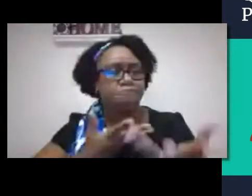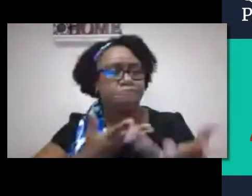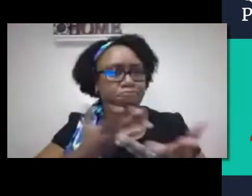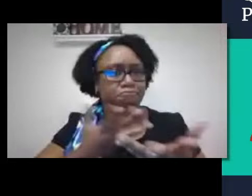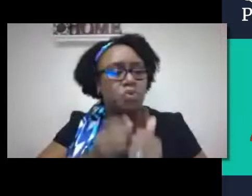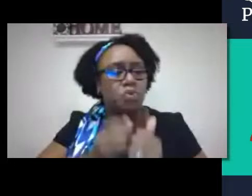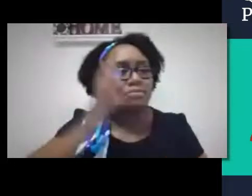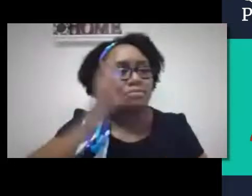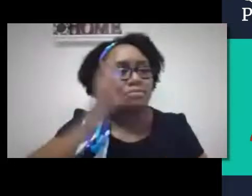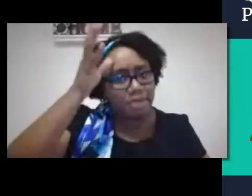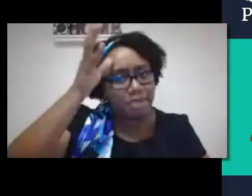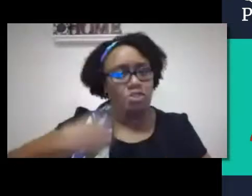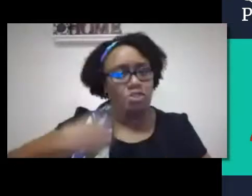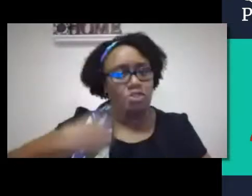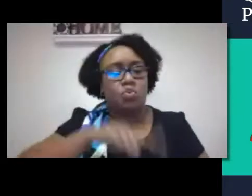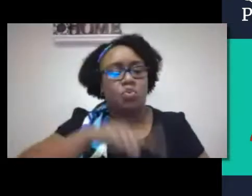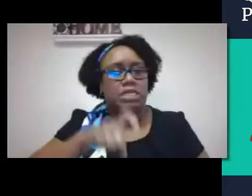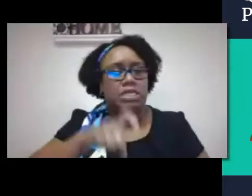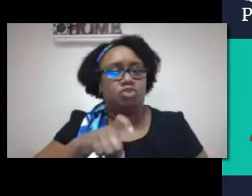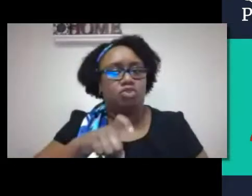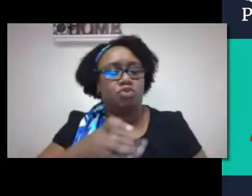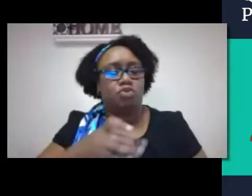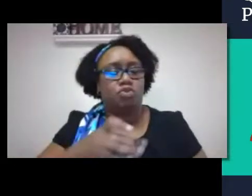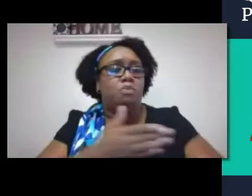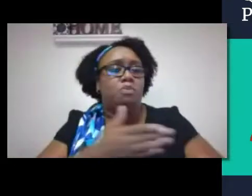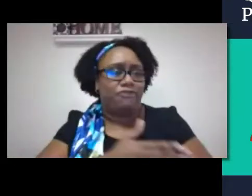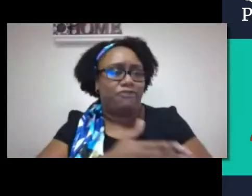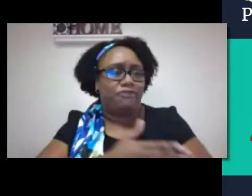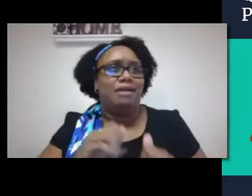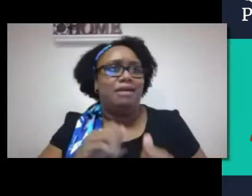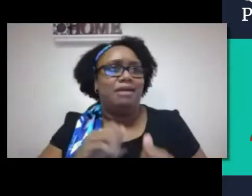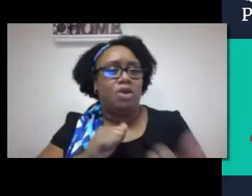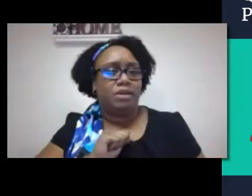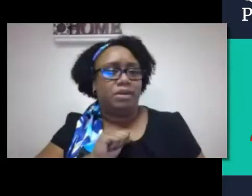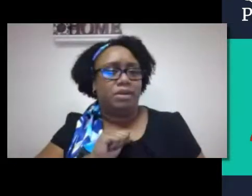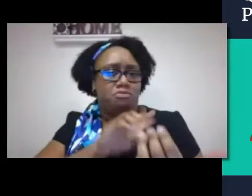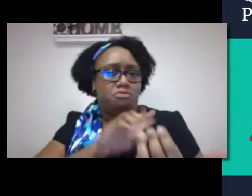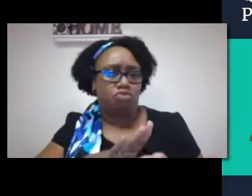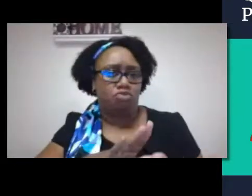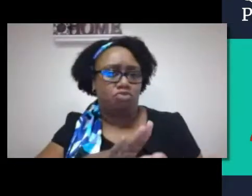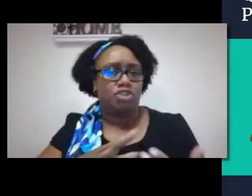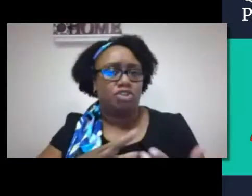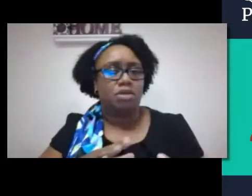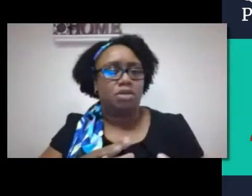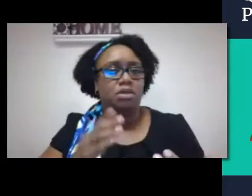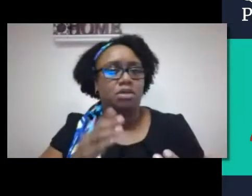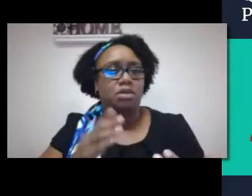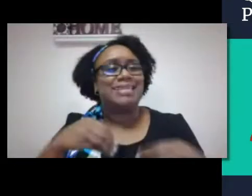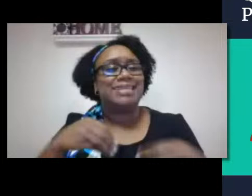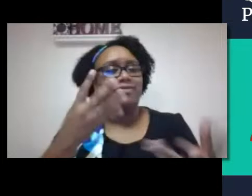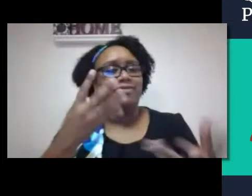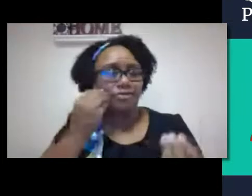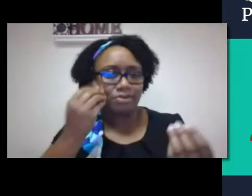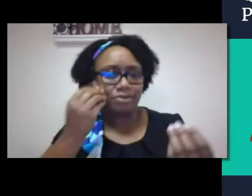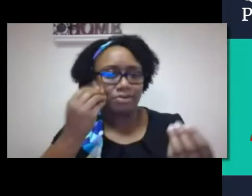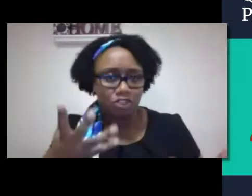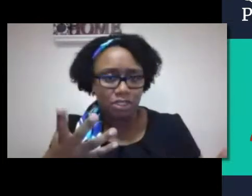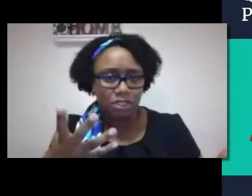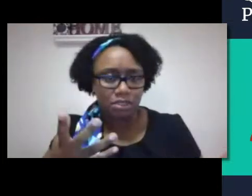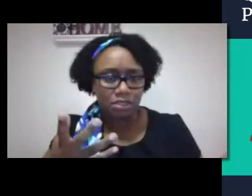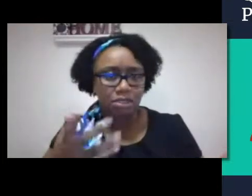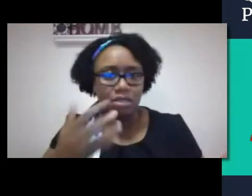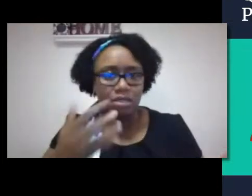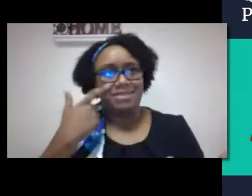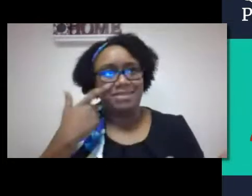consideration for us to keep in mind as audiologists when we interact with parents. We